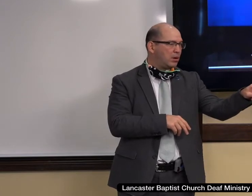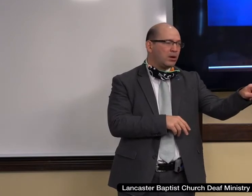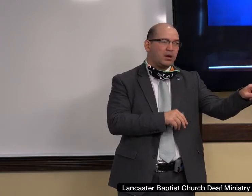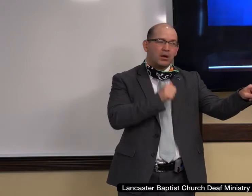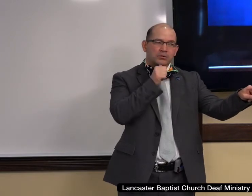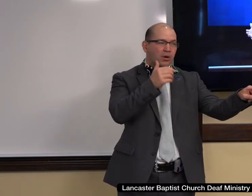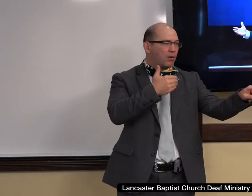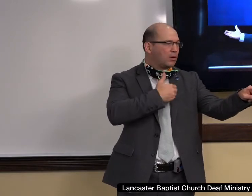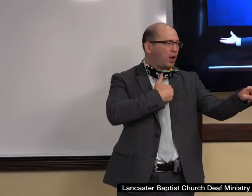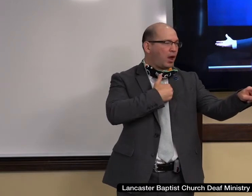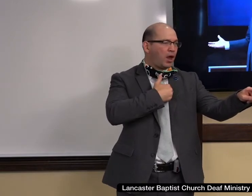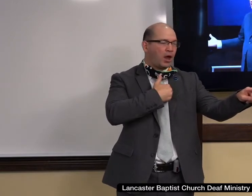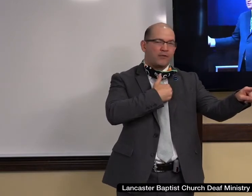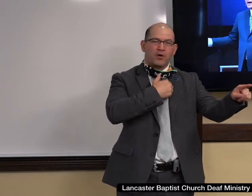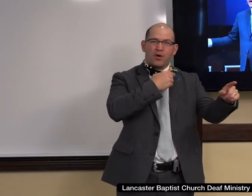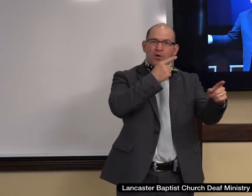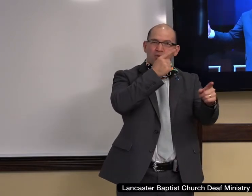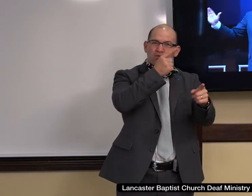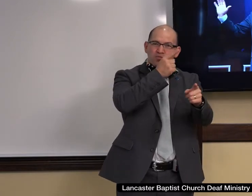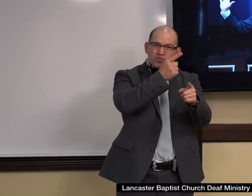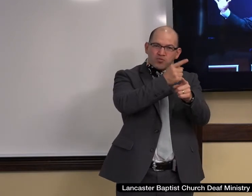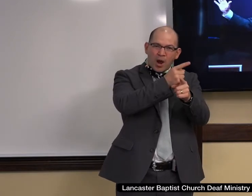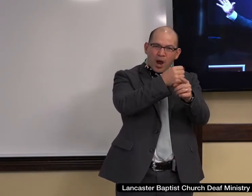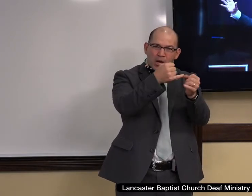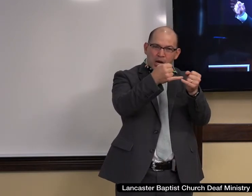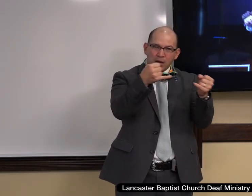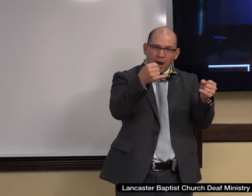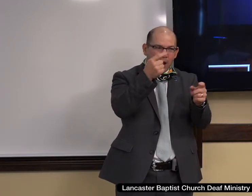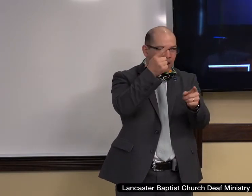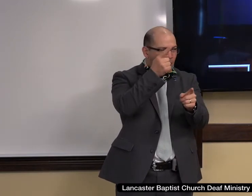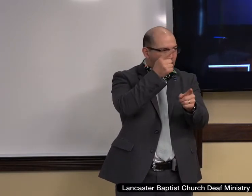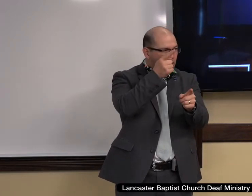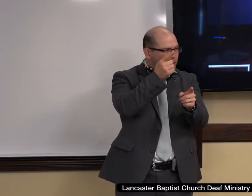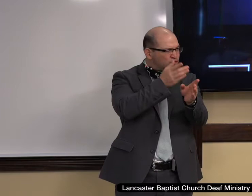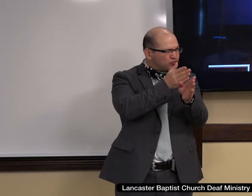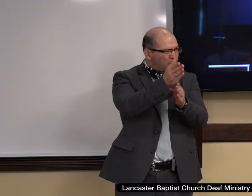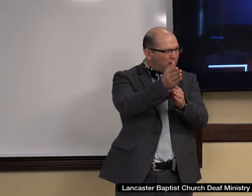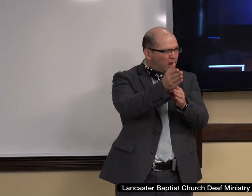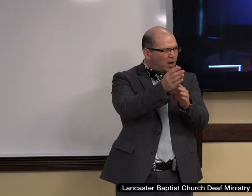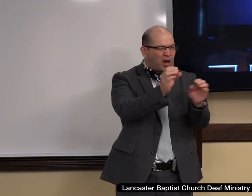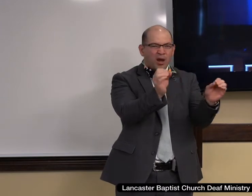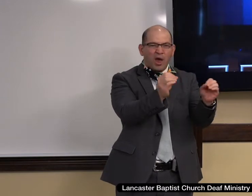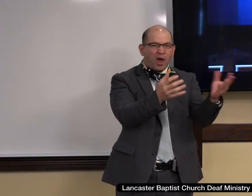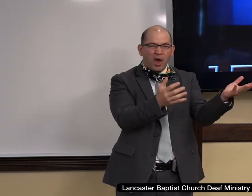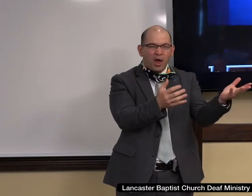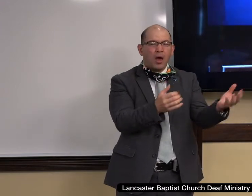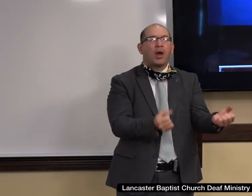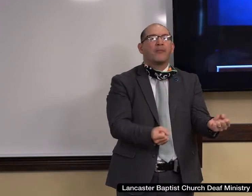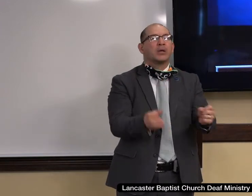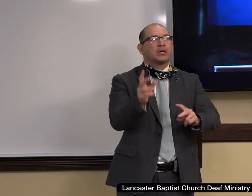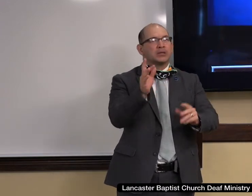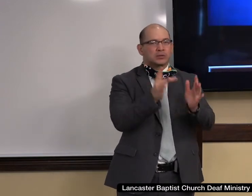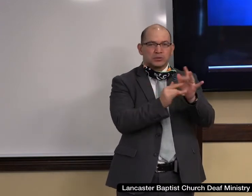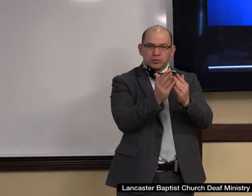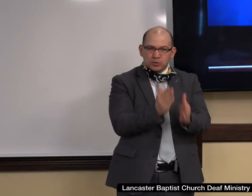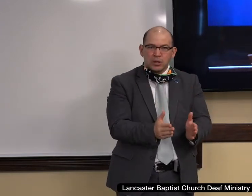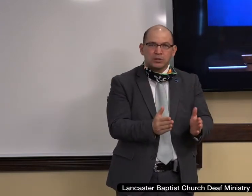They have no relationship with Jesus. And many Christians that you see on social media spouting, spouting, spouting, spouting. They are not